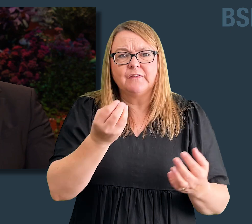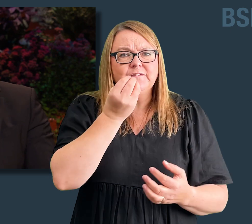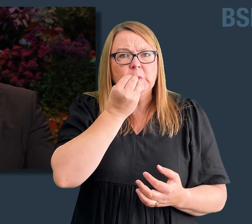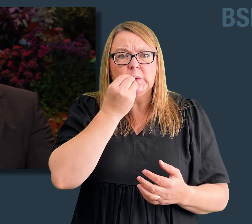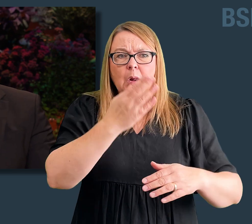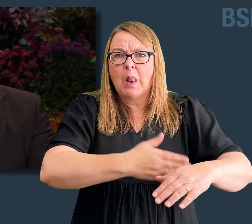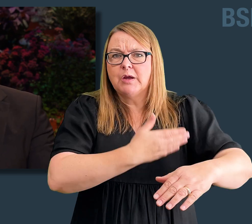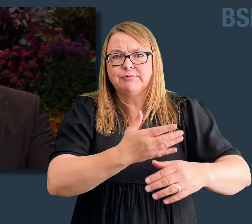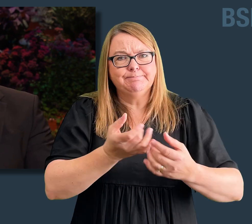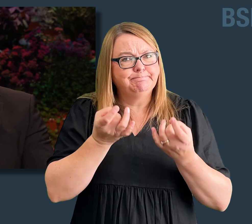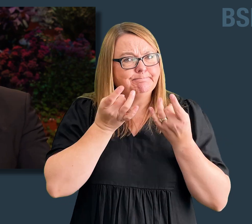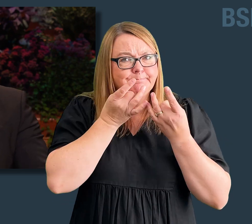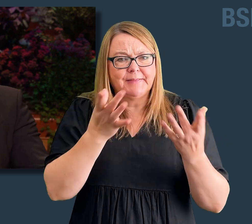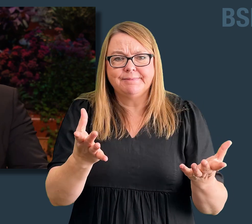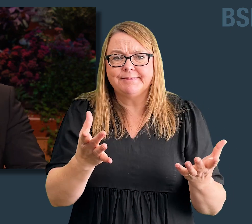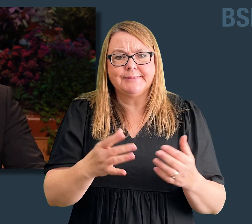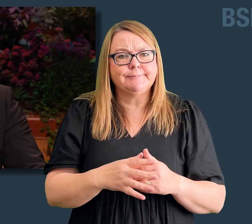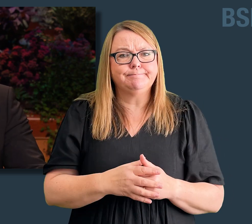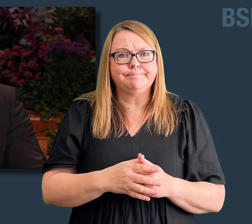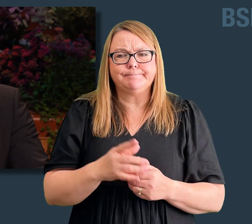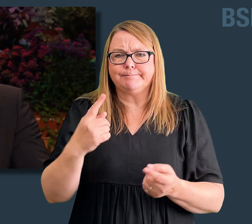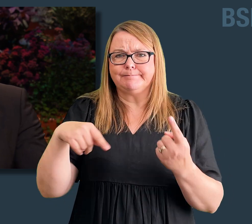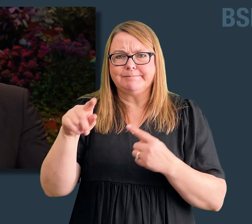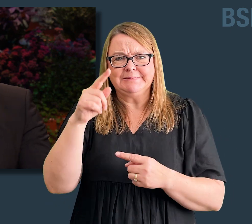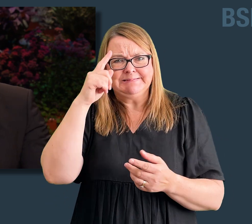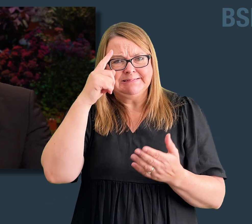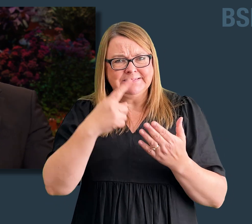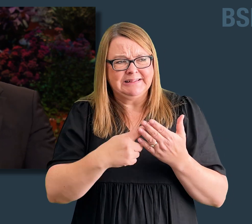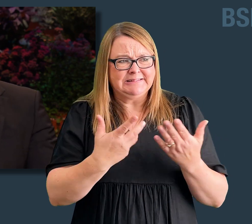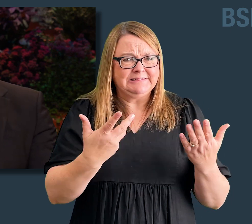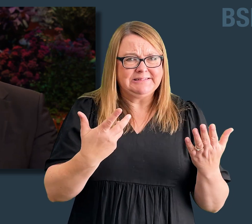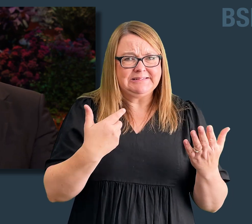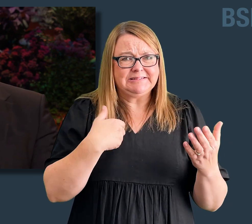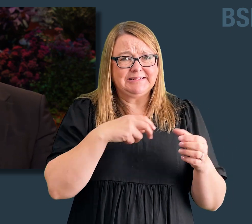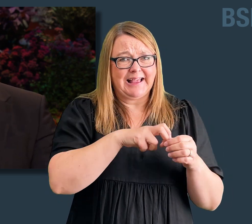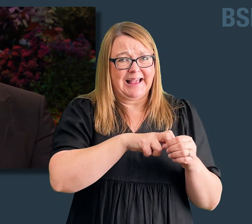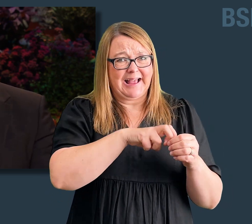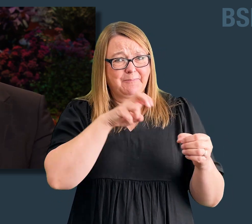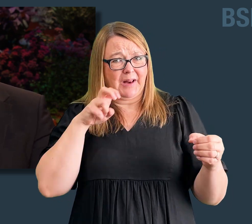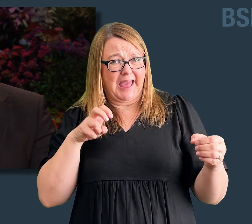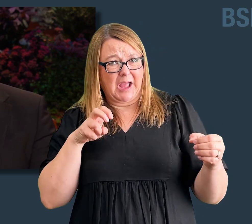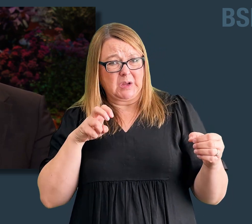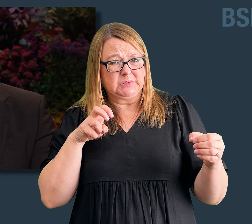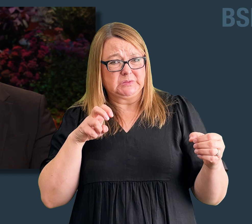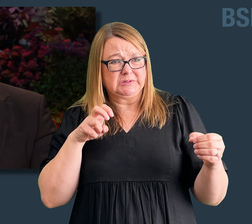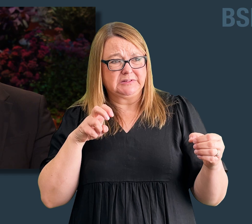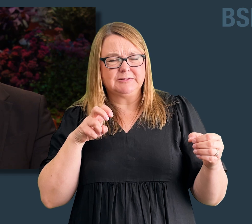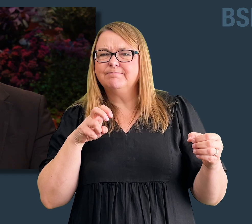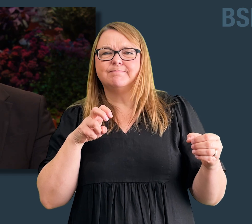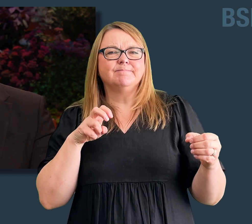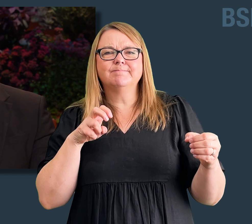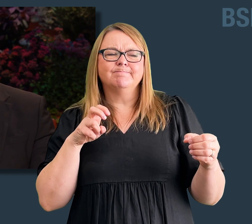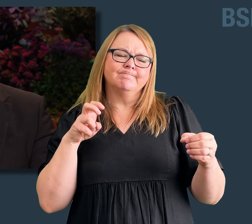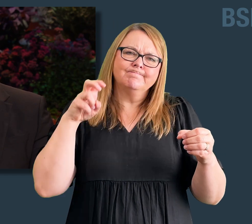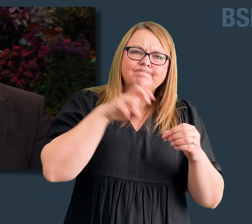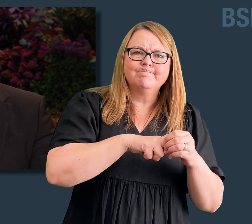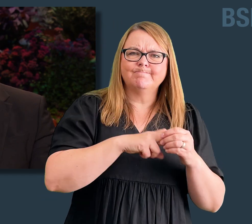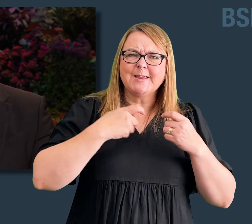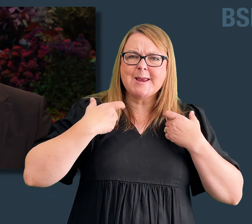services. At one point, they were minutes away from being eliminated from competition, but the